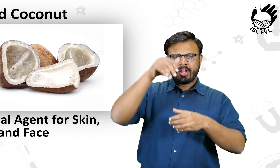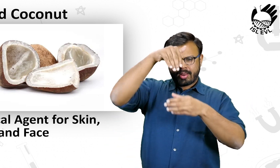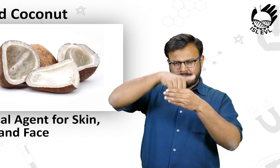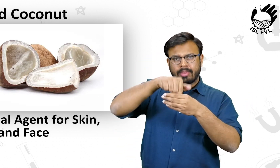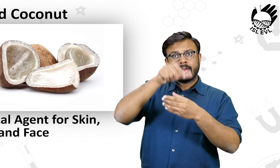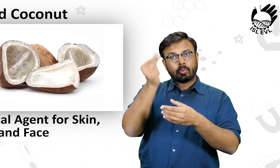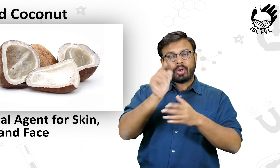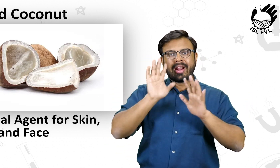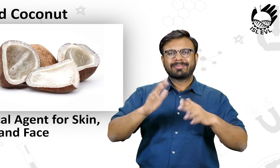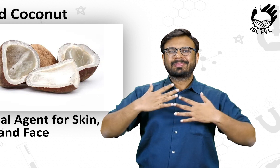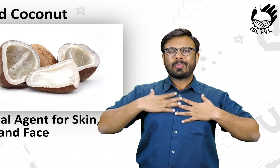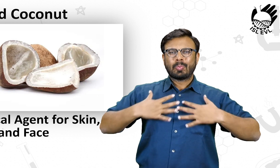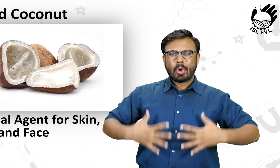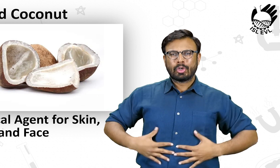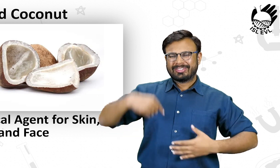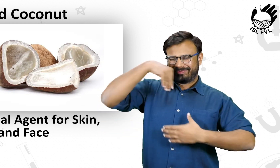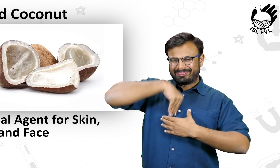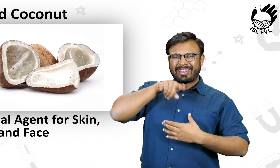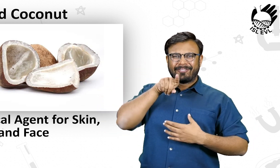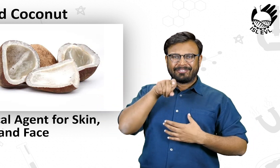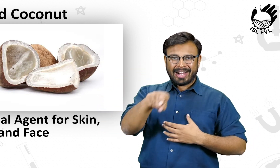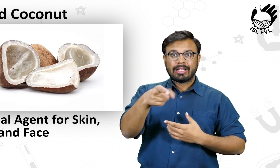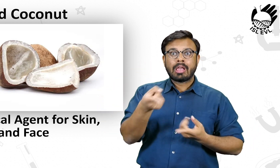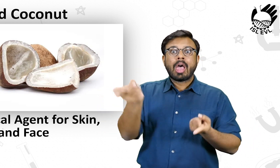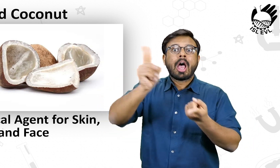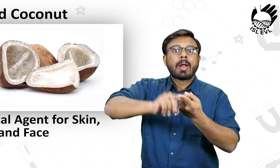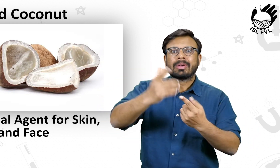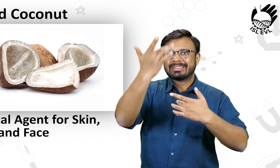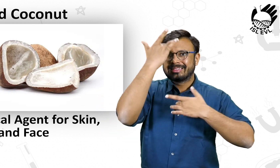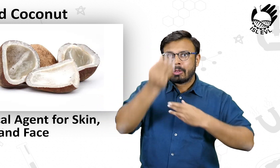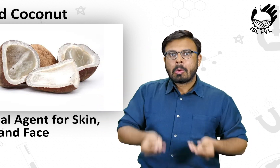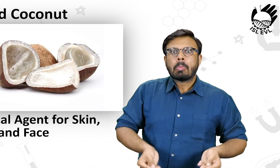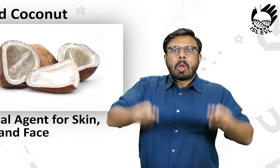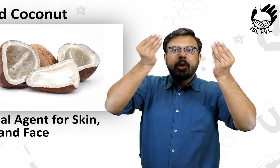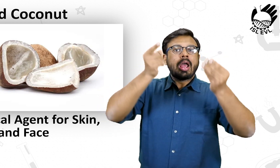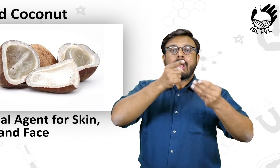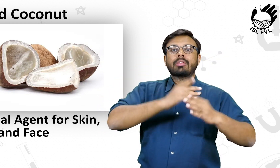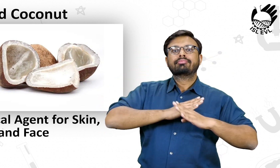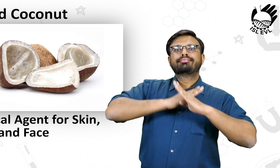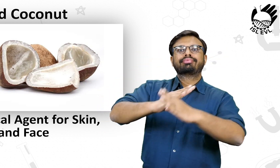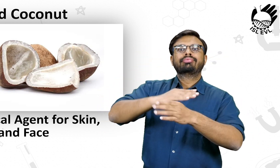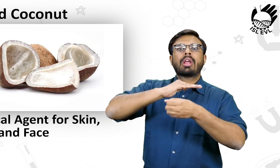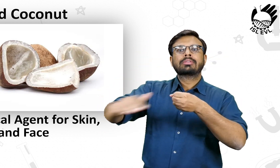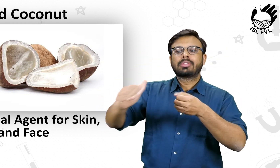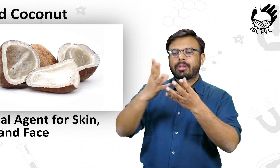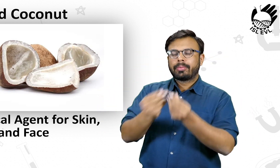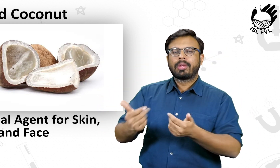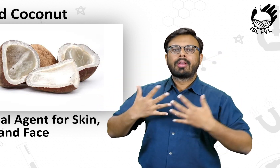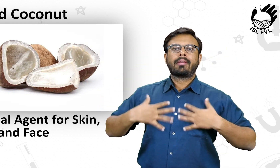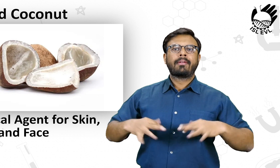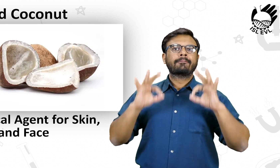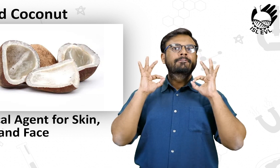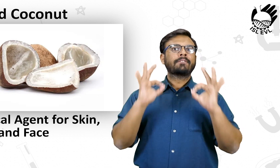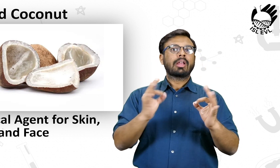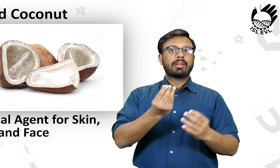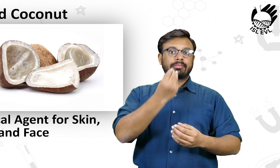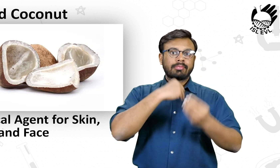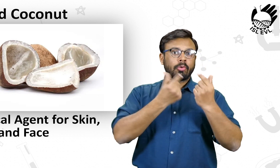and it's also used as a topical agent